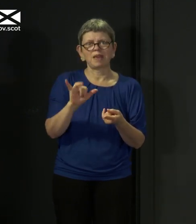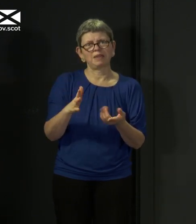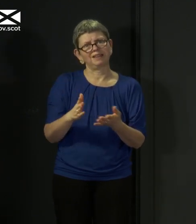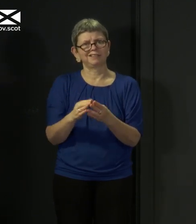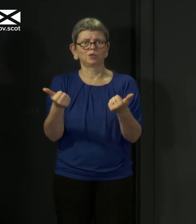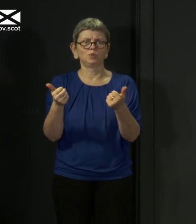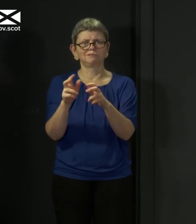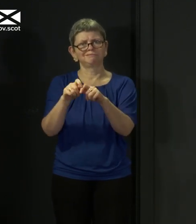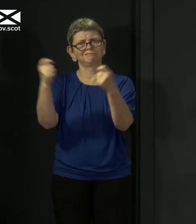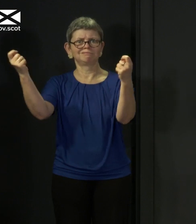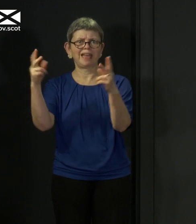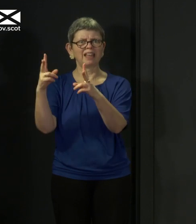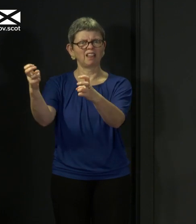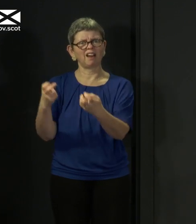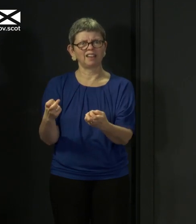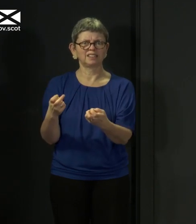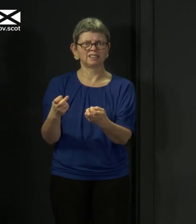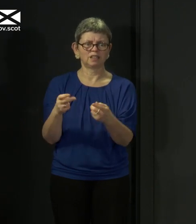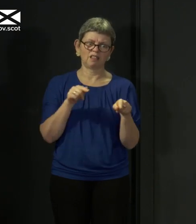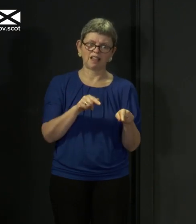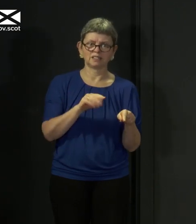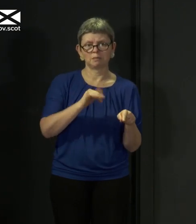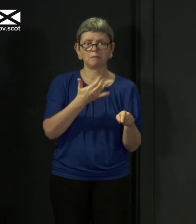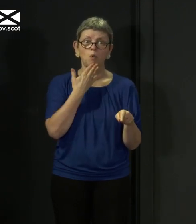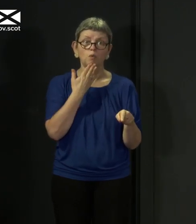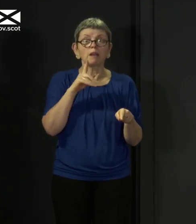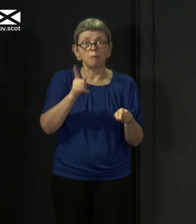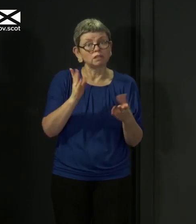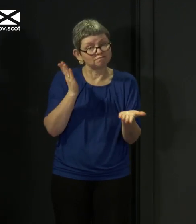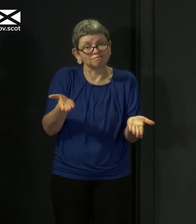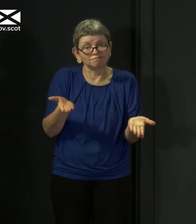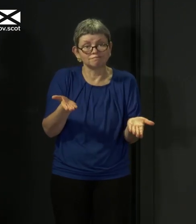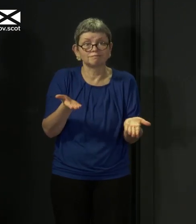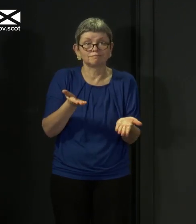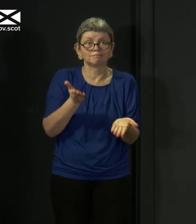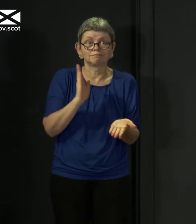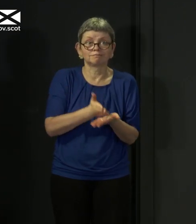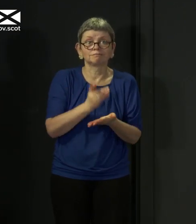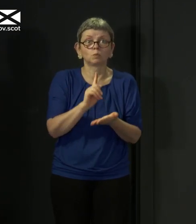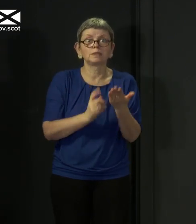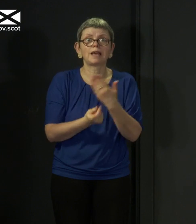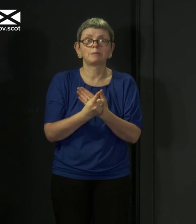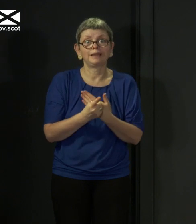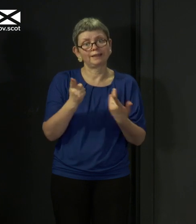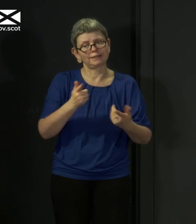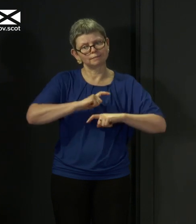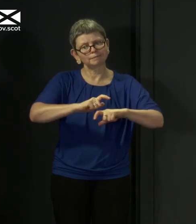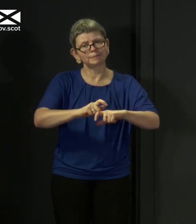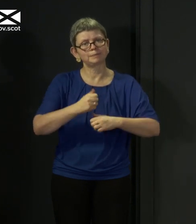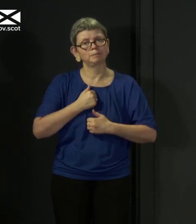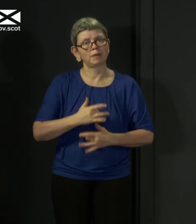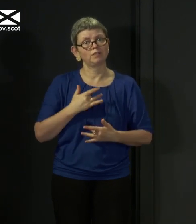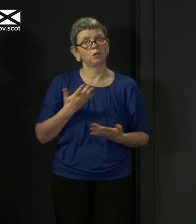headlines, but that, I'm afraid, is the position. And for as long as we're dealing with this, that will continue to be the position that I take.